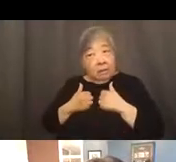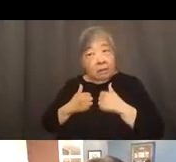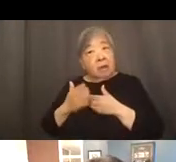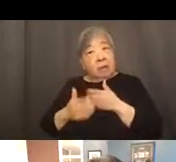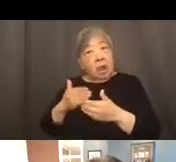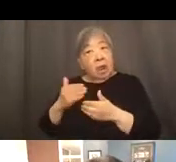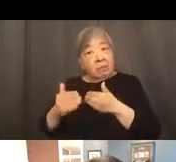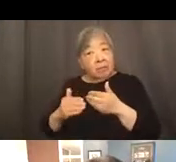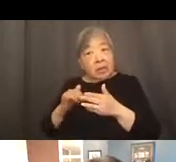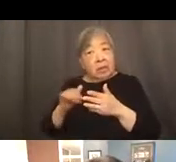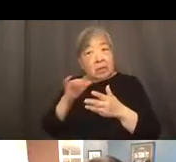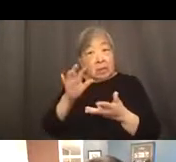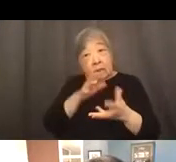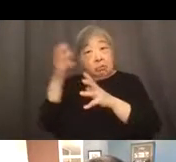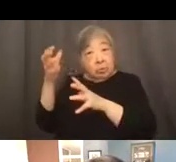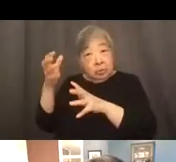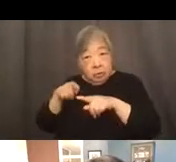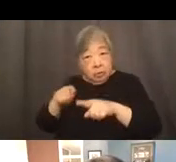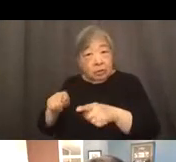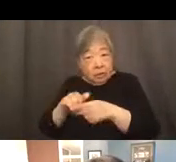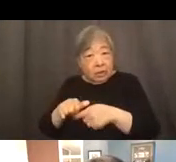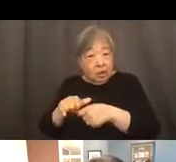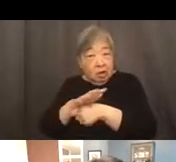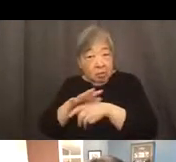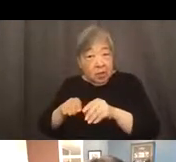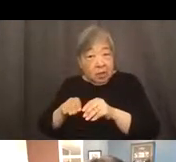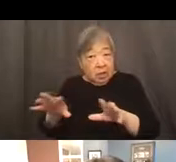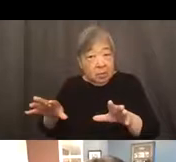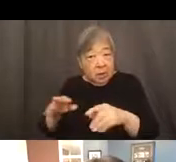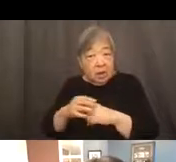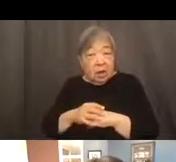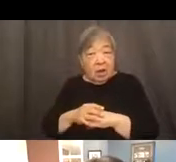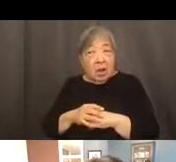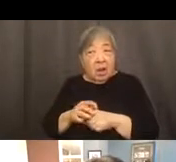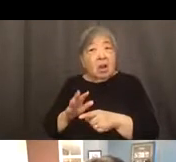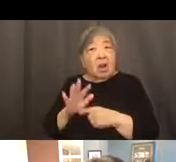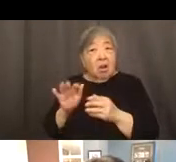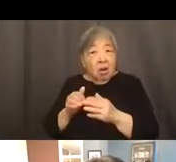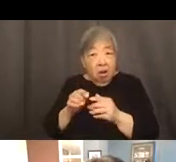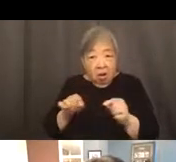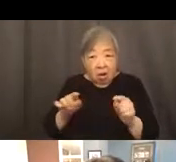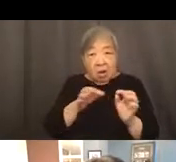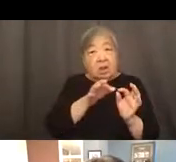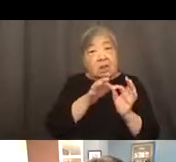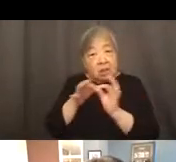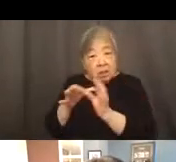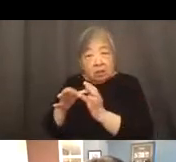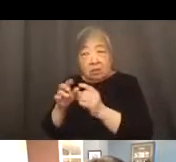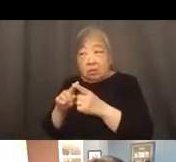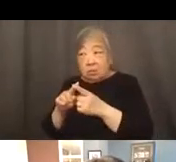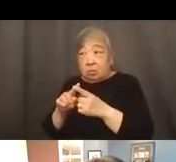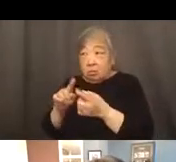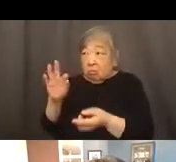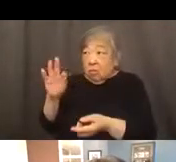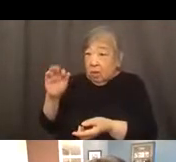be in this pandemic is greatly connected to the fact that